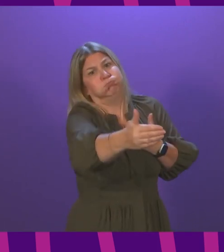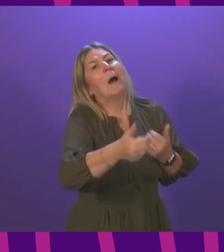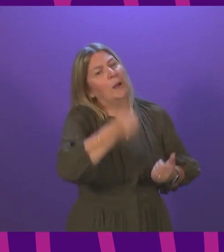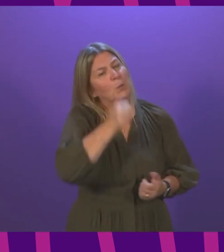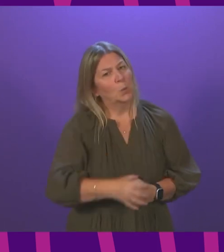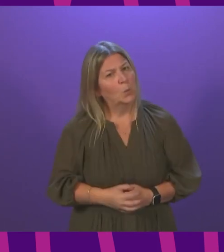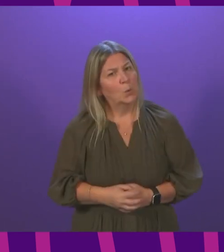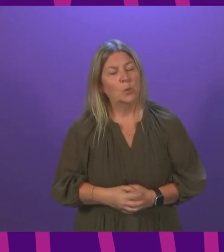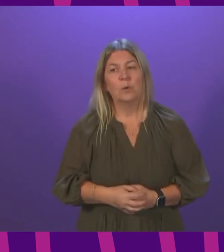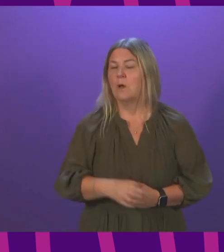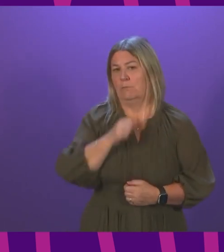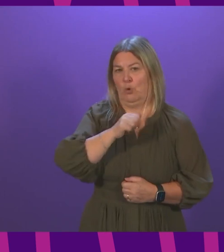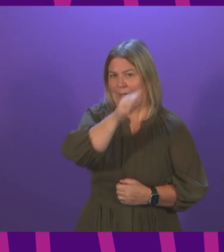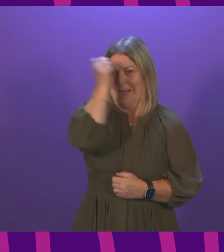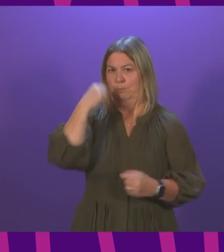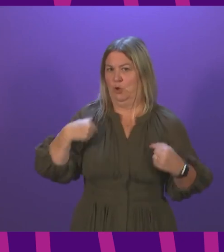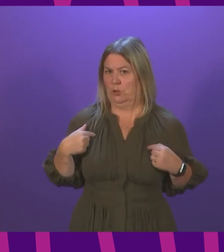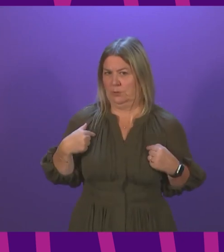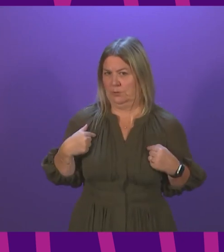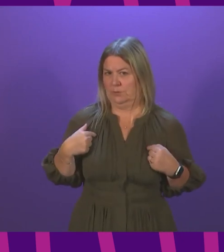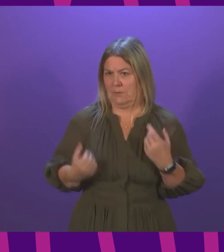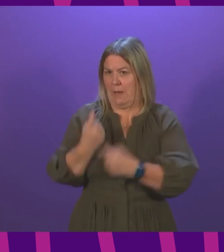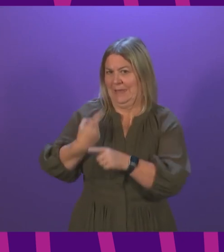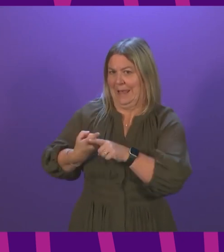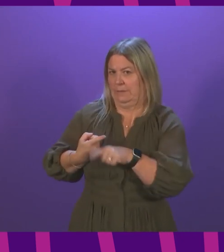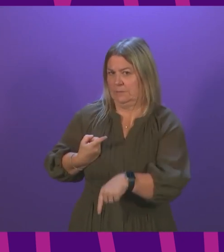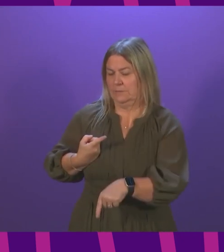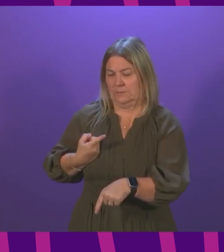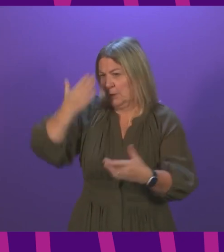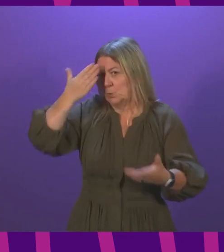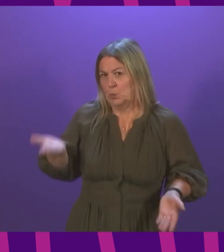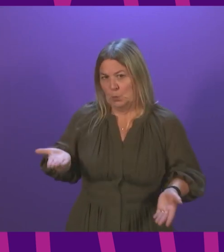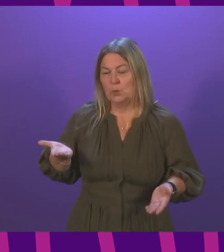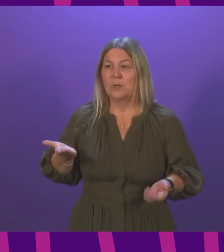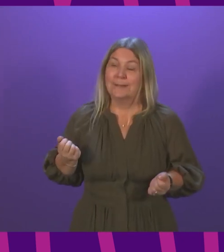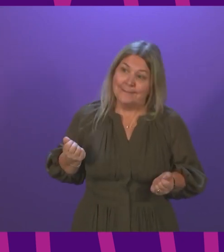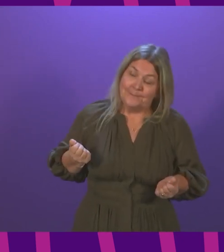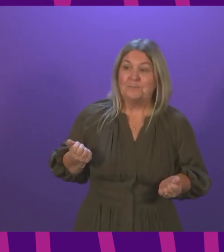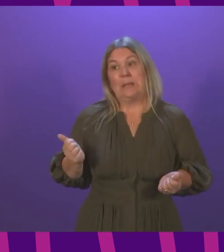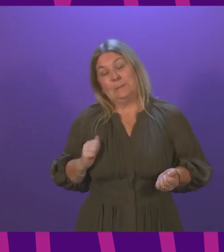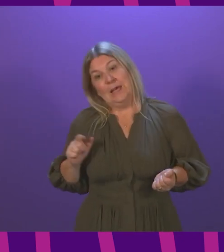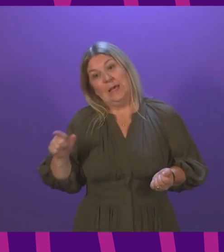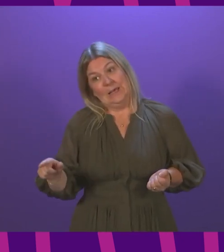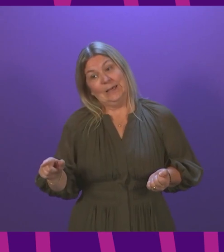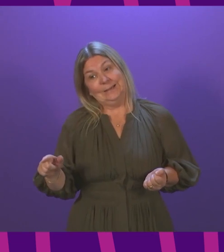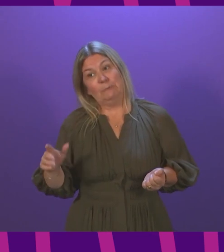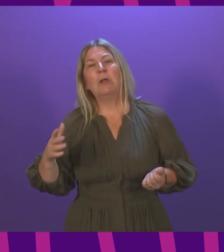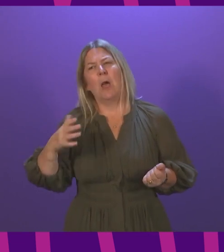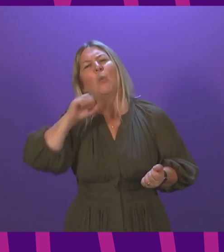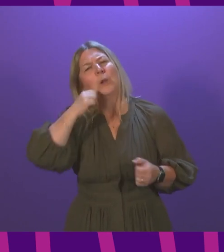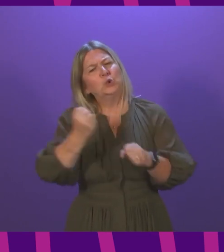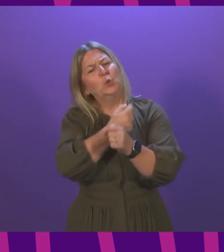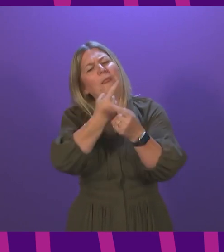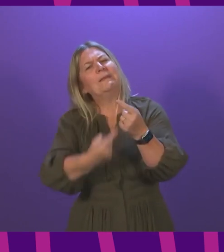the arrangements south of the border. I do suspect they don't always live up to how they are talked about here